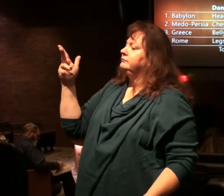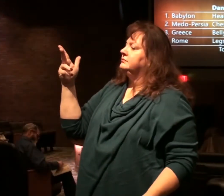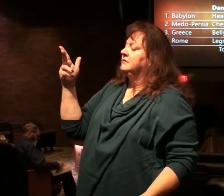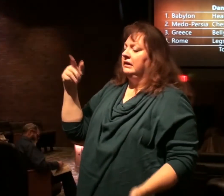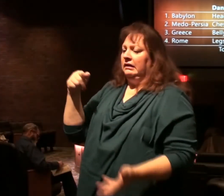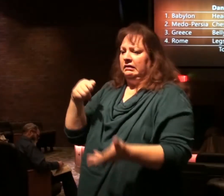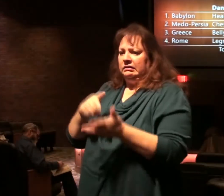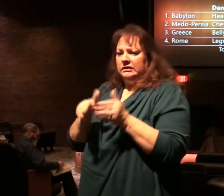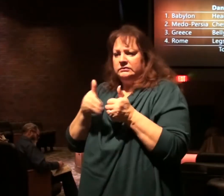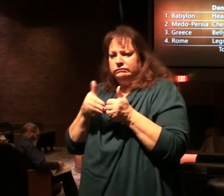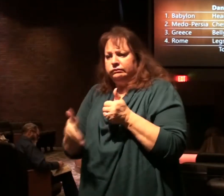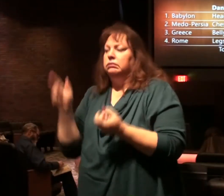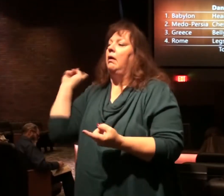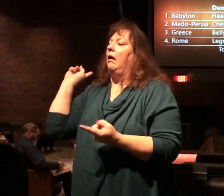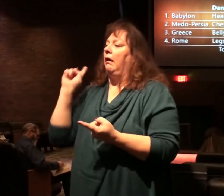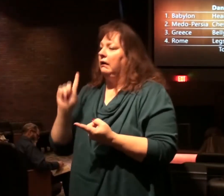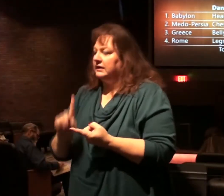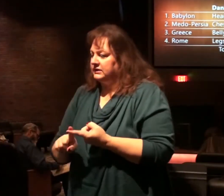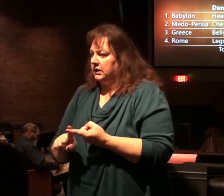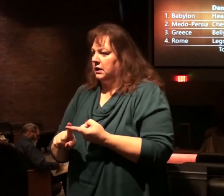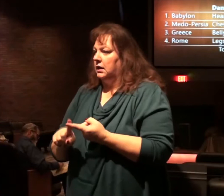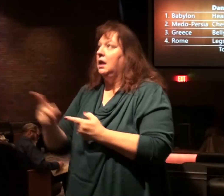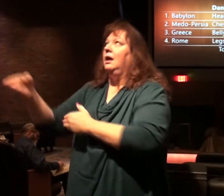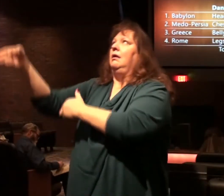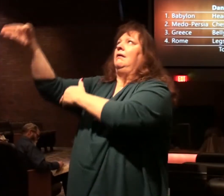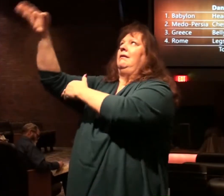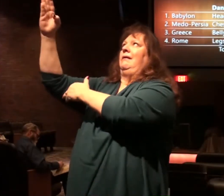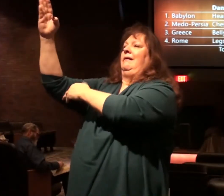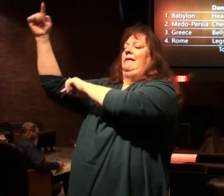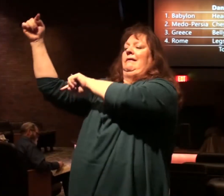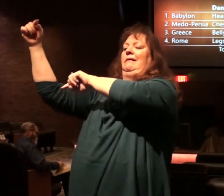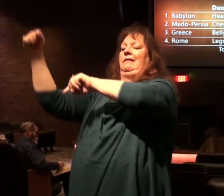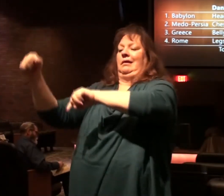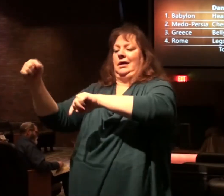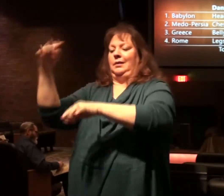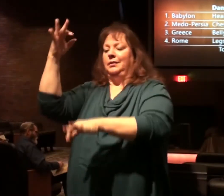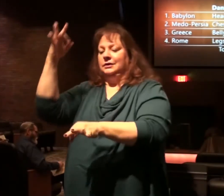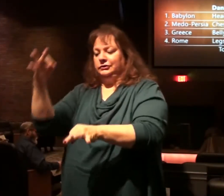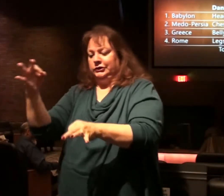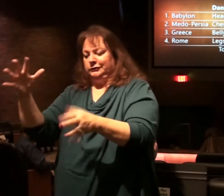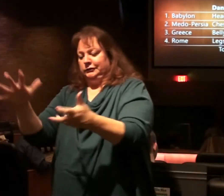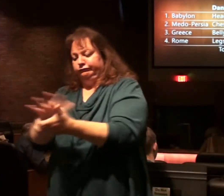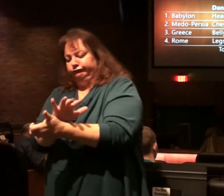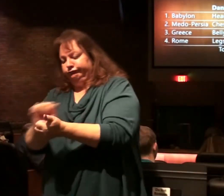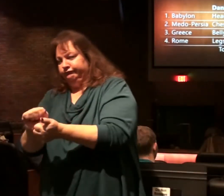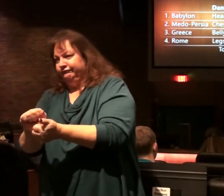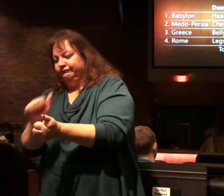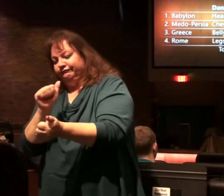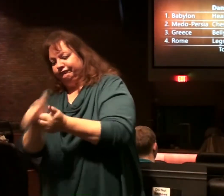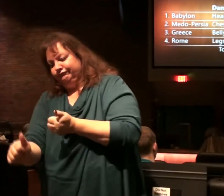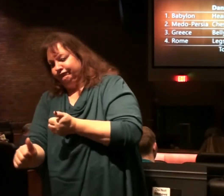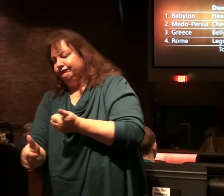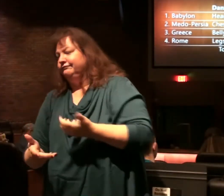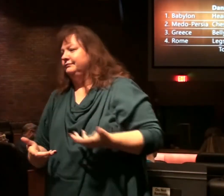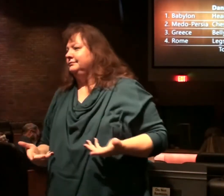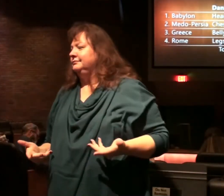This went on until the ancient days came and judgment was passed. And